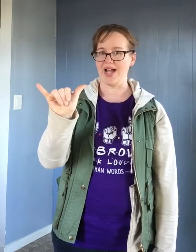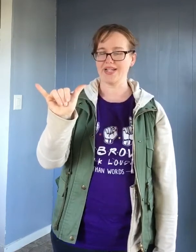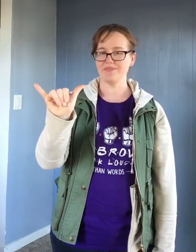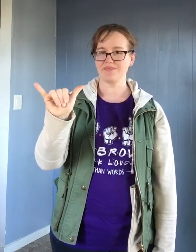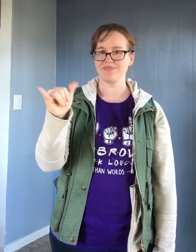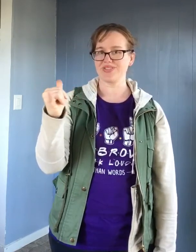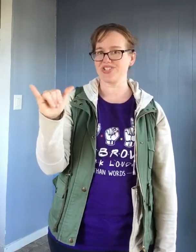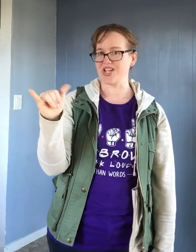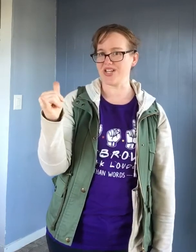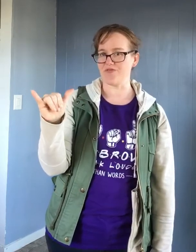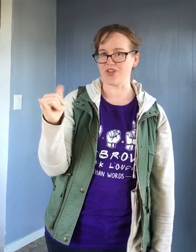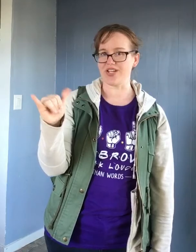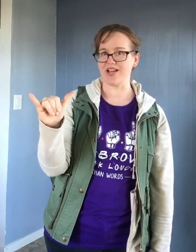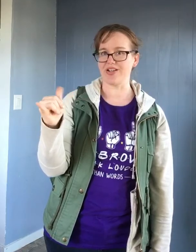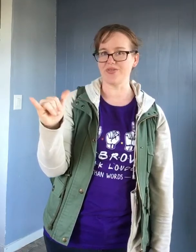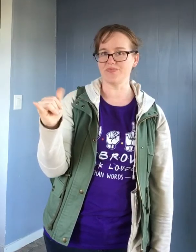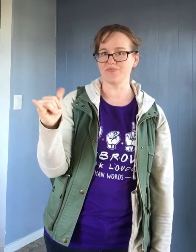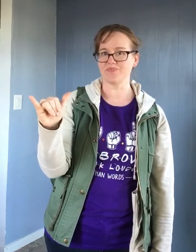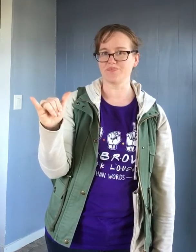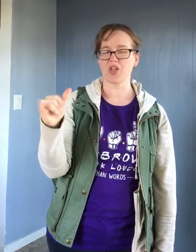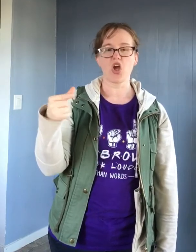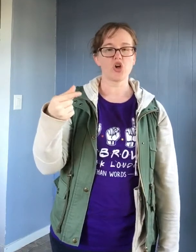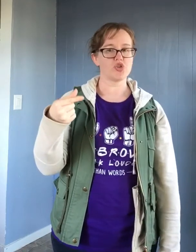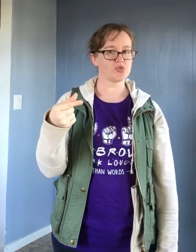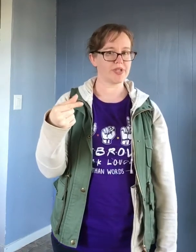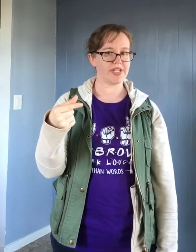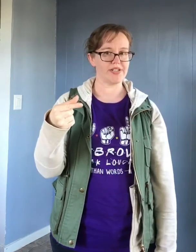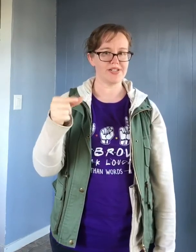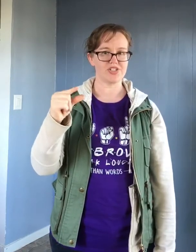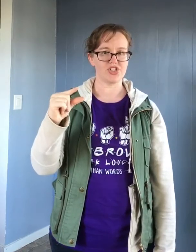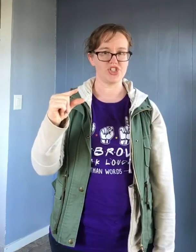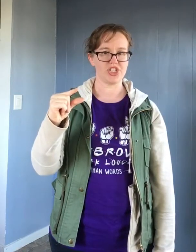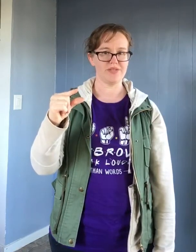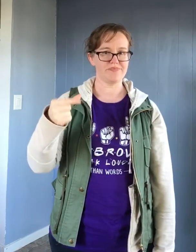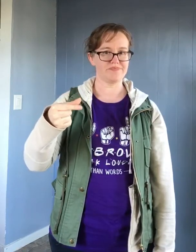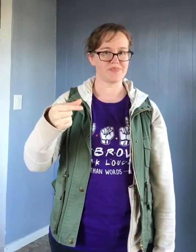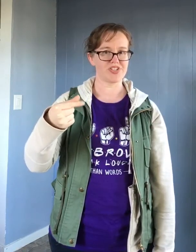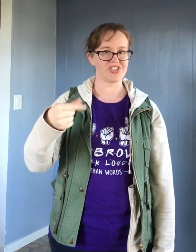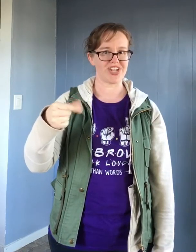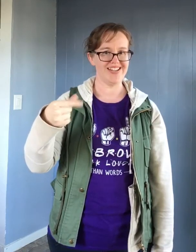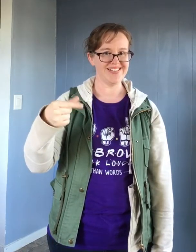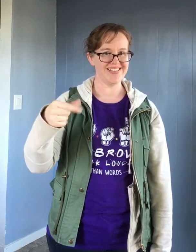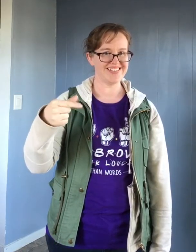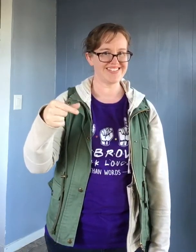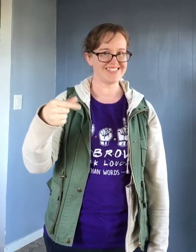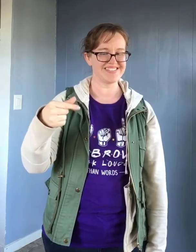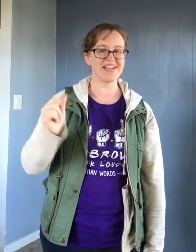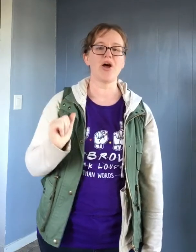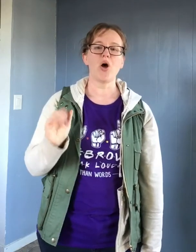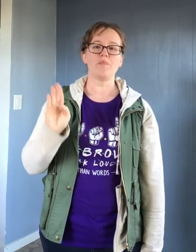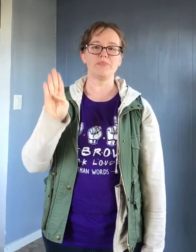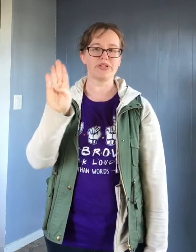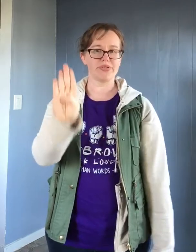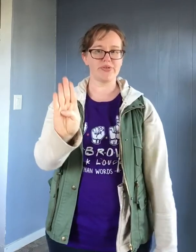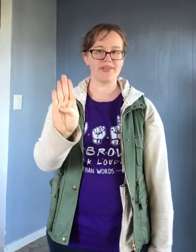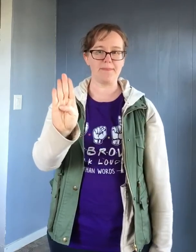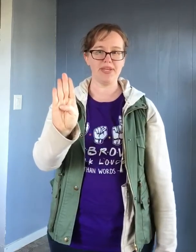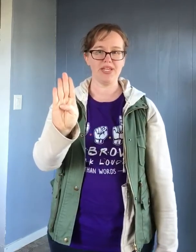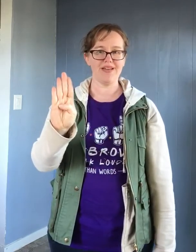Y. Shaking for yellow. Yellow. Green. Green. G. Shakes. Blue is a B.